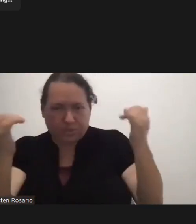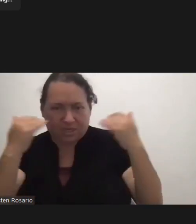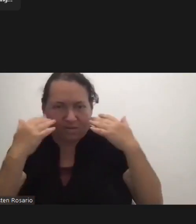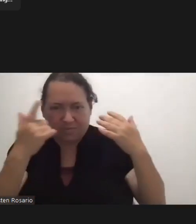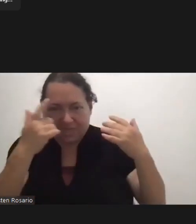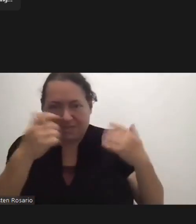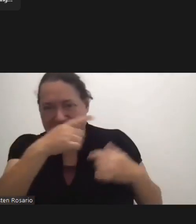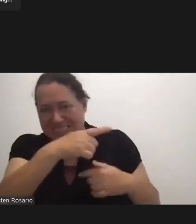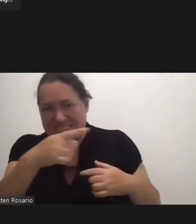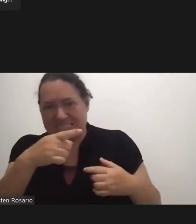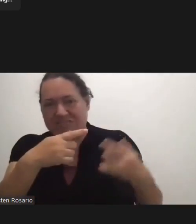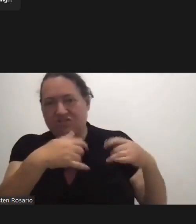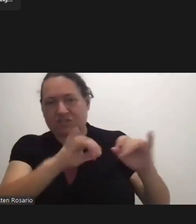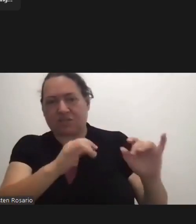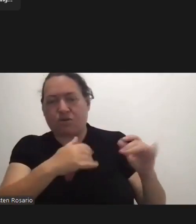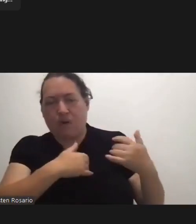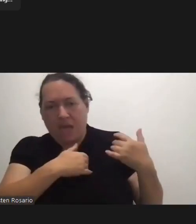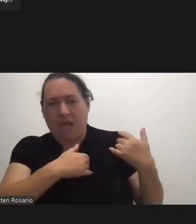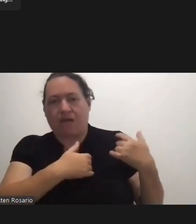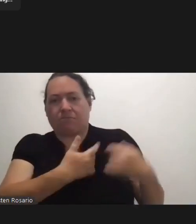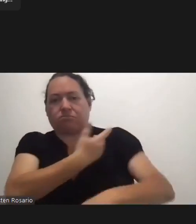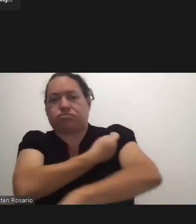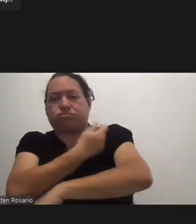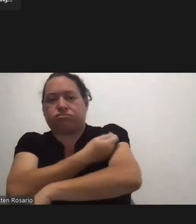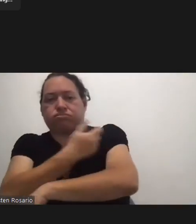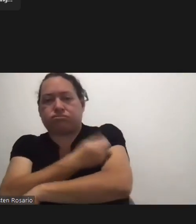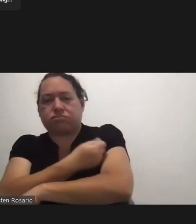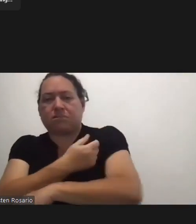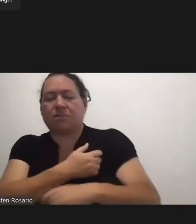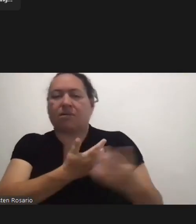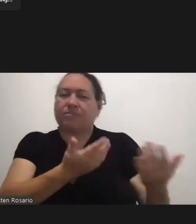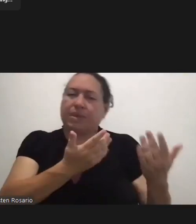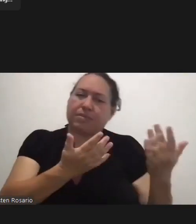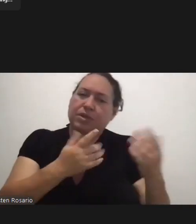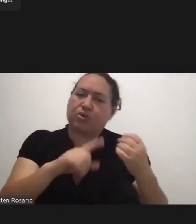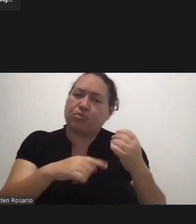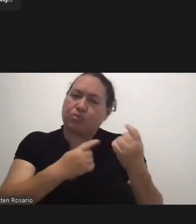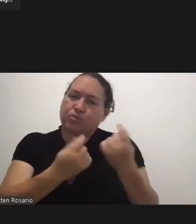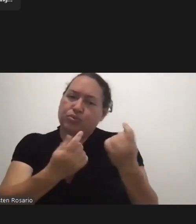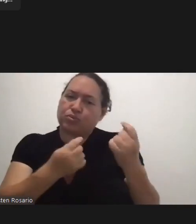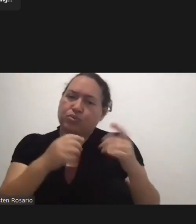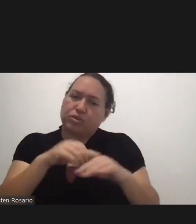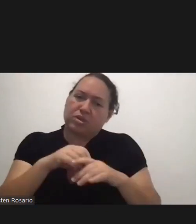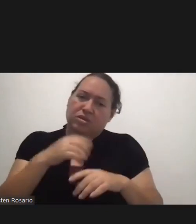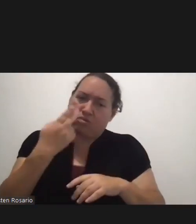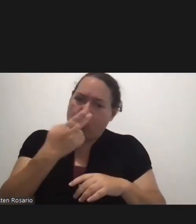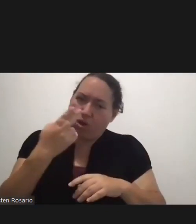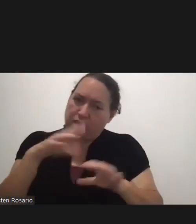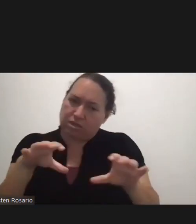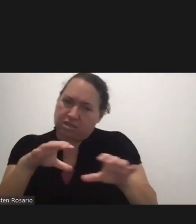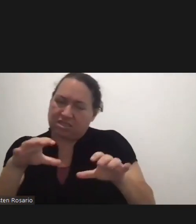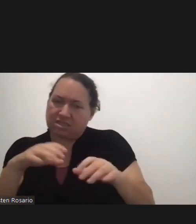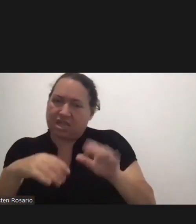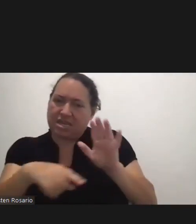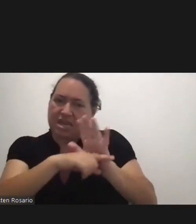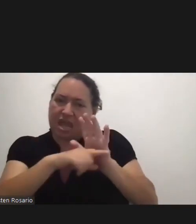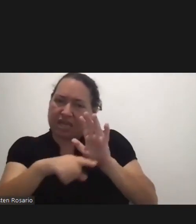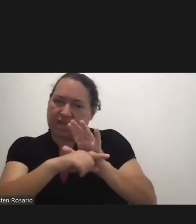Is There Anything Else That Can Be Consider Like Maybe What Hawaii Did The Negative PCR Test Would Be Sufficient Sure Yes